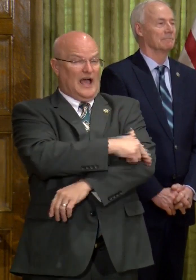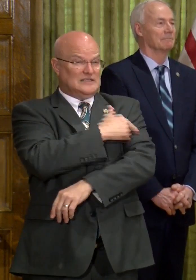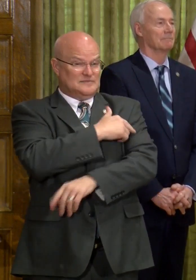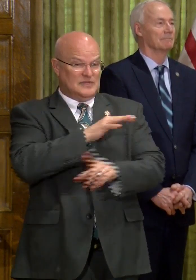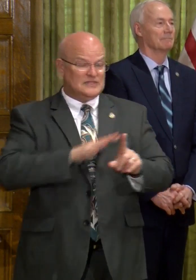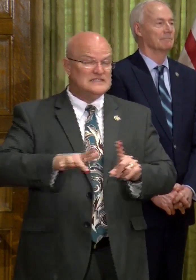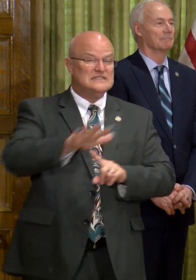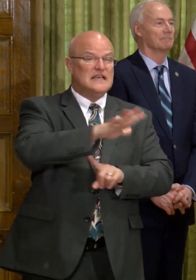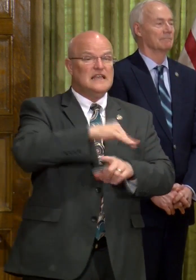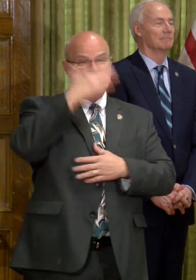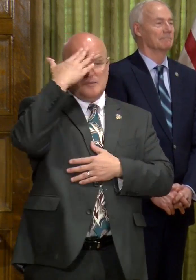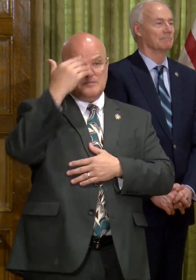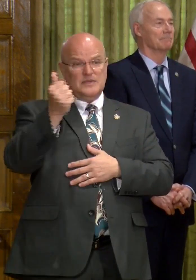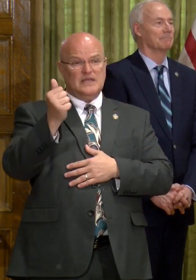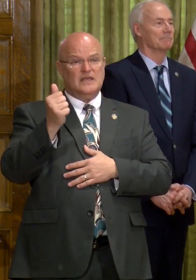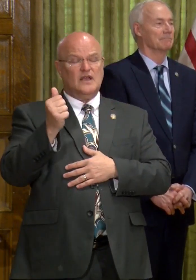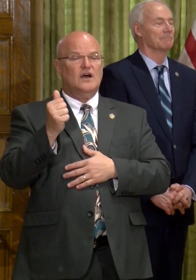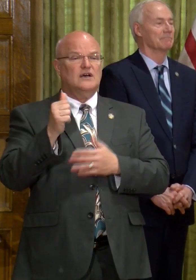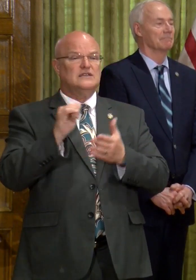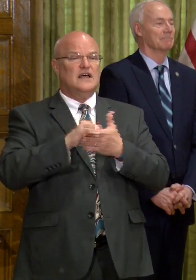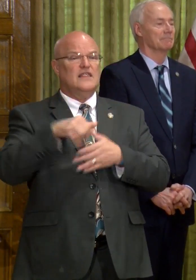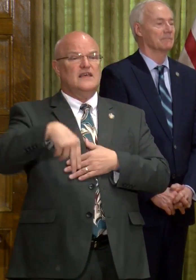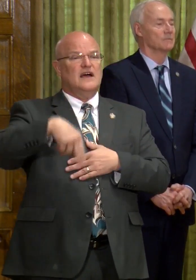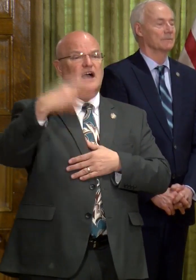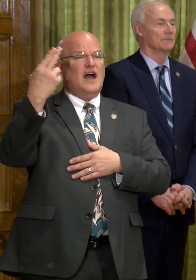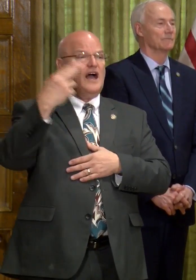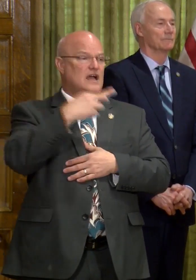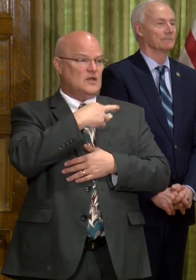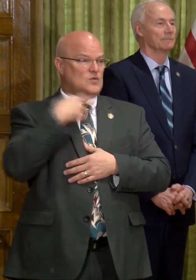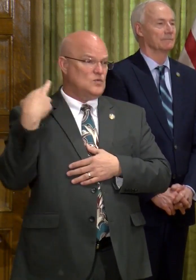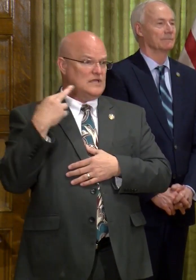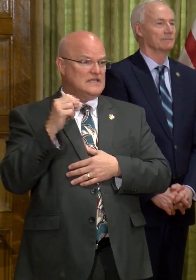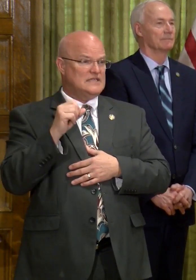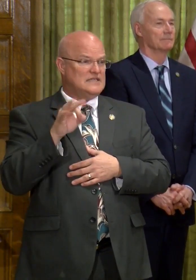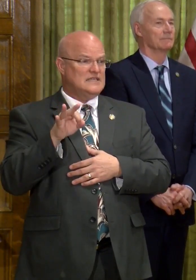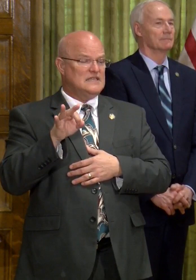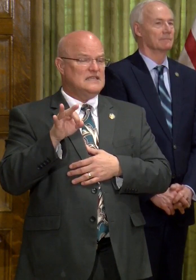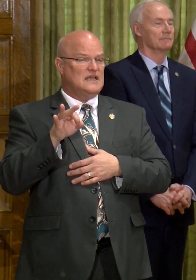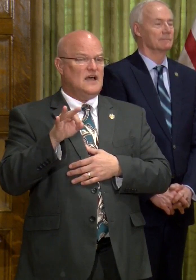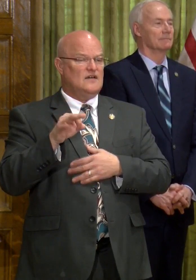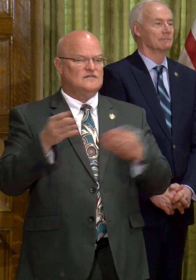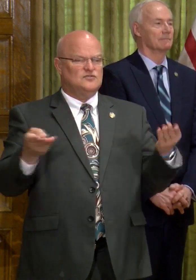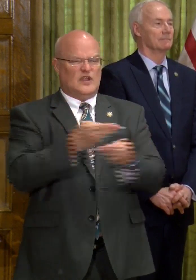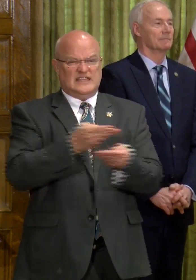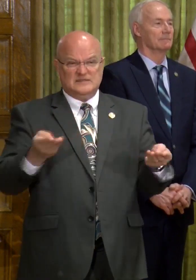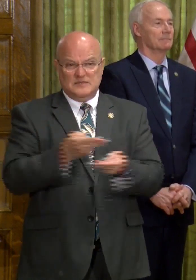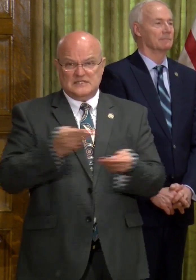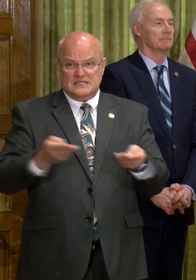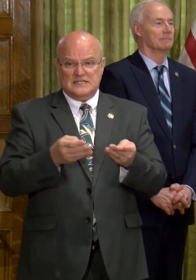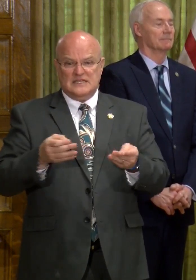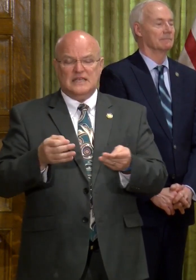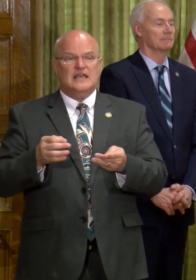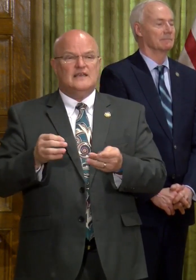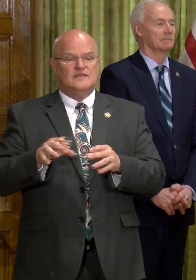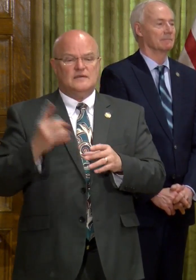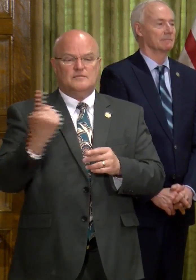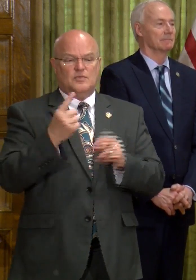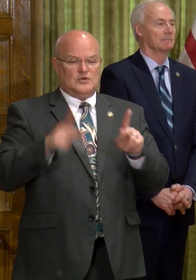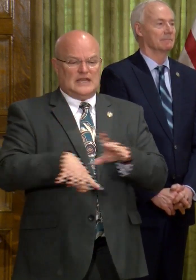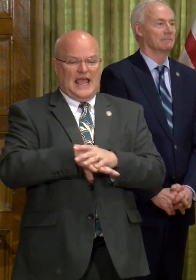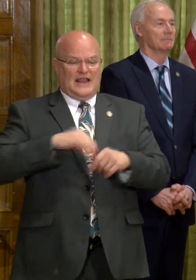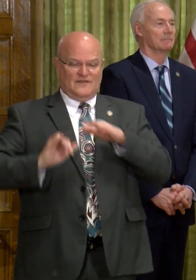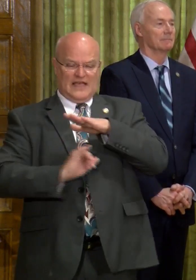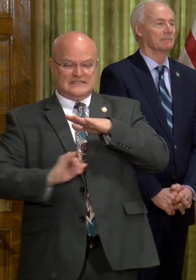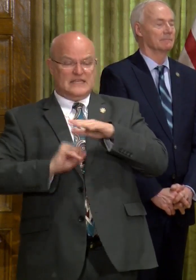setting, uh, because of the, the high risk of, uh, of transmission if you take someone out of isolation.